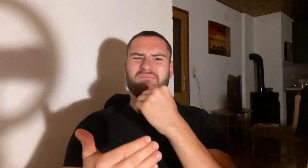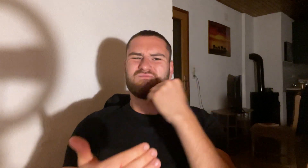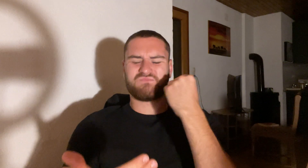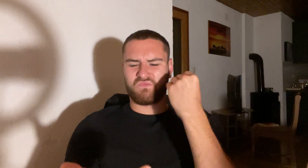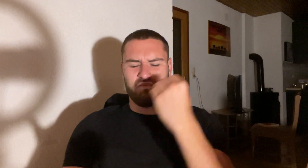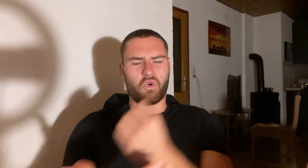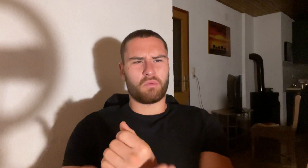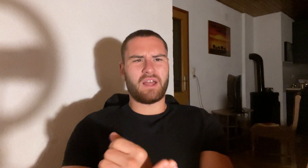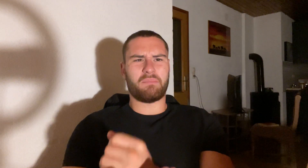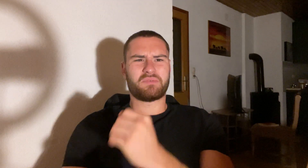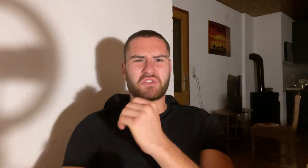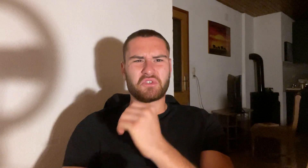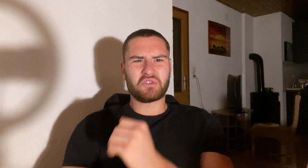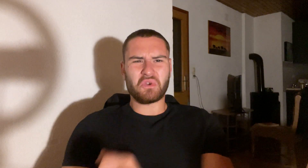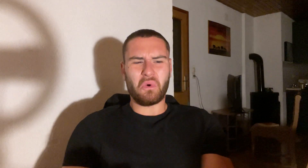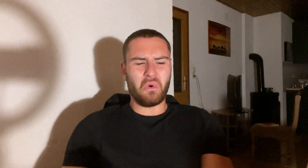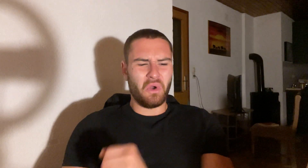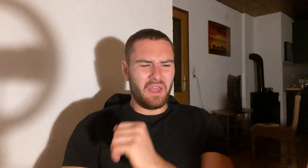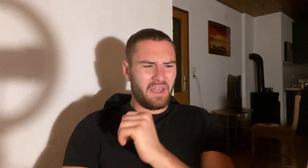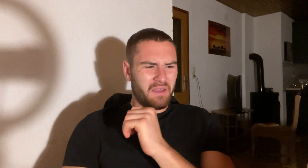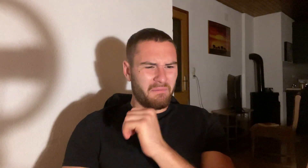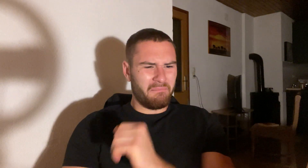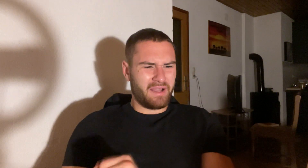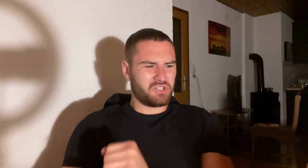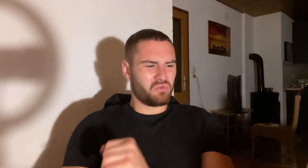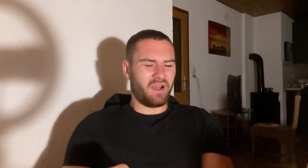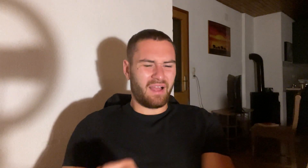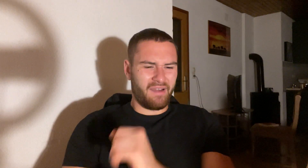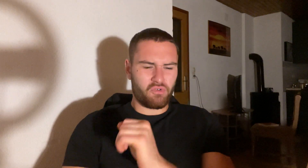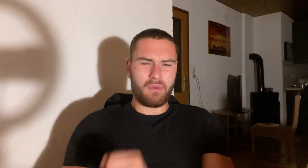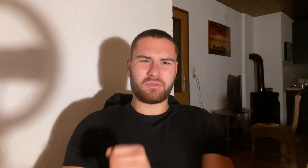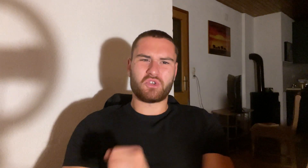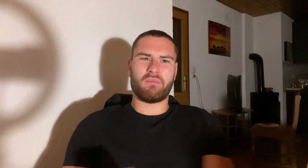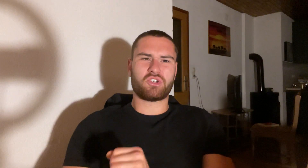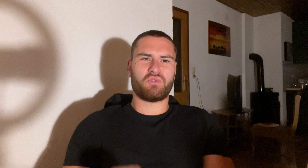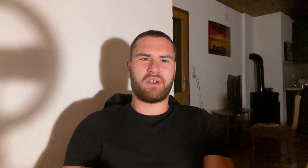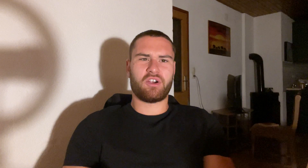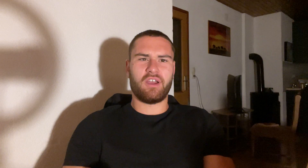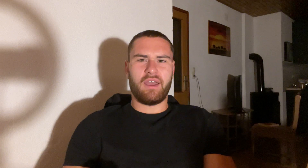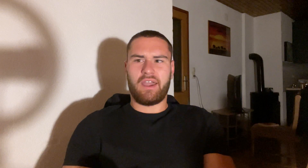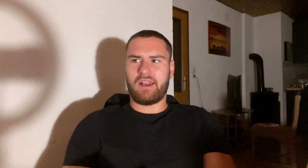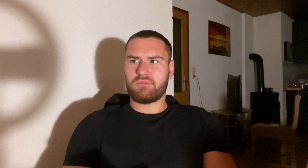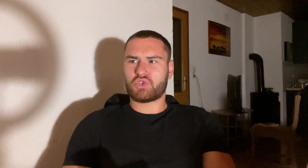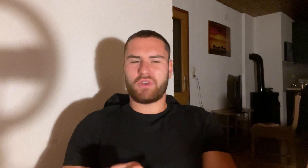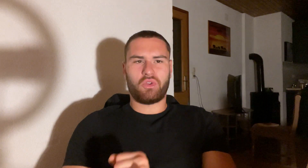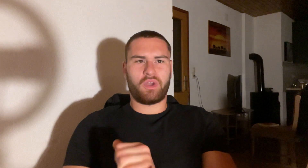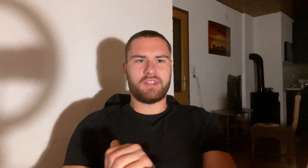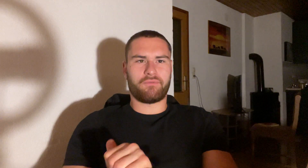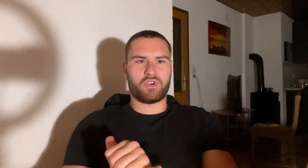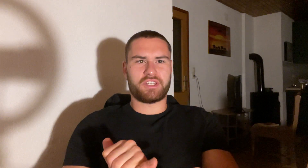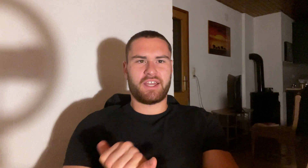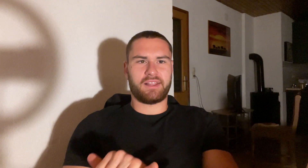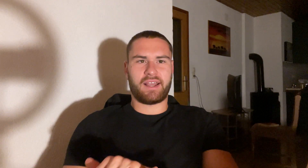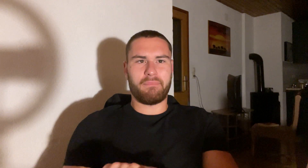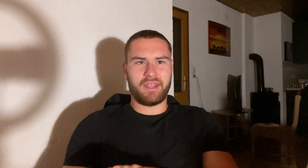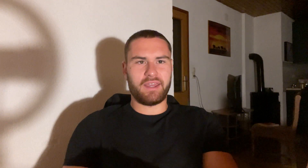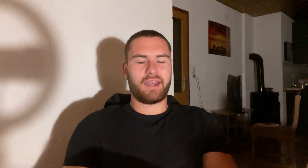warmed up so much I warm up so much quicker and I'm just ready to hit the first set like a maniac.